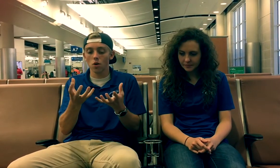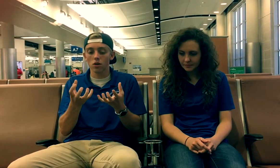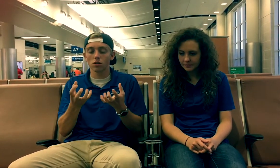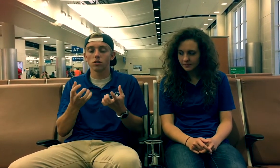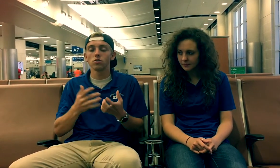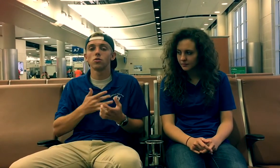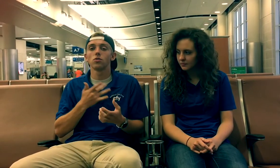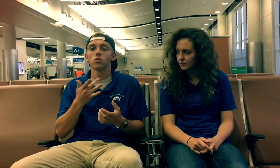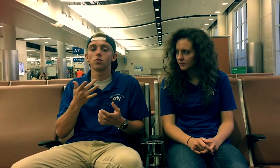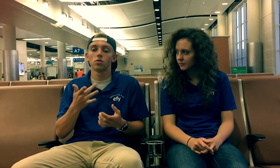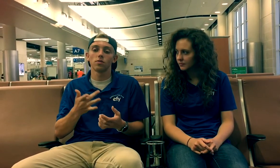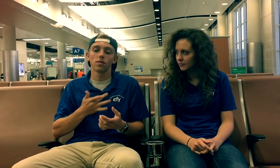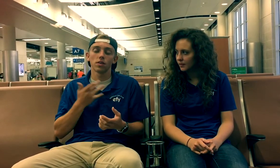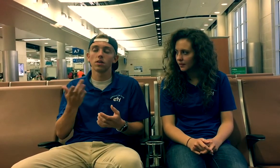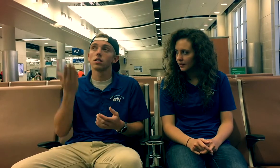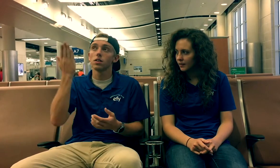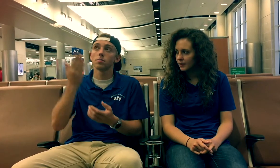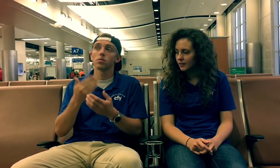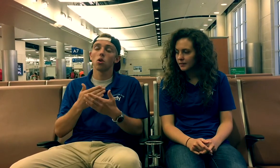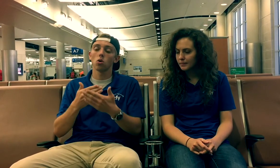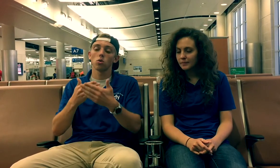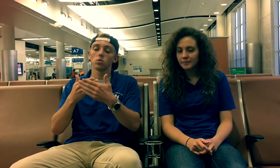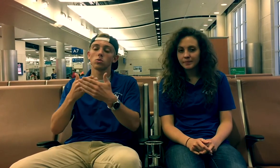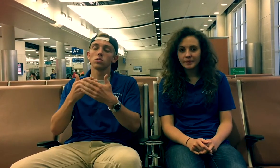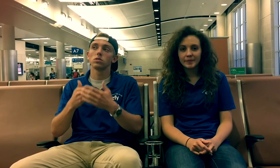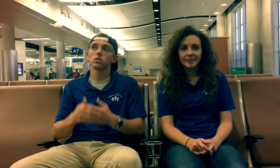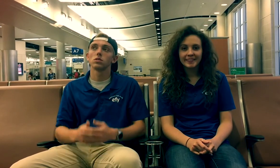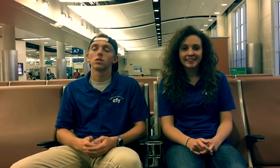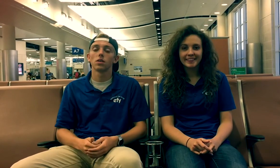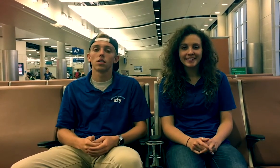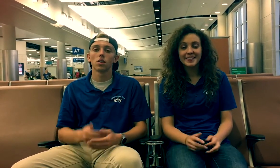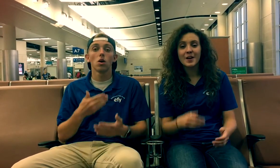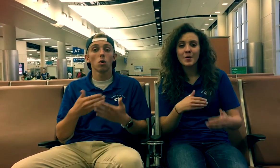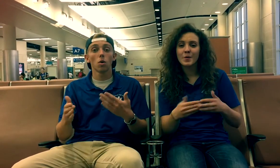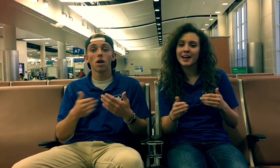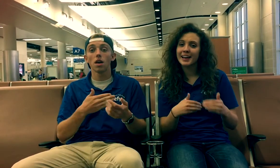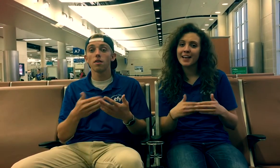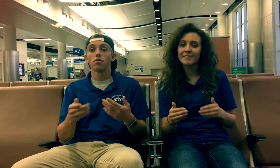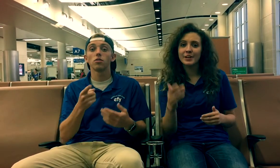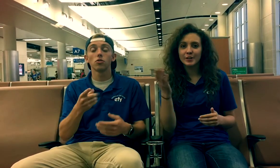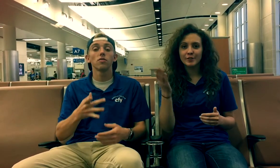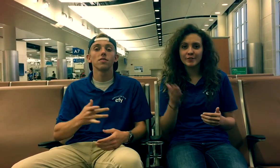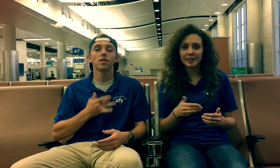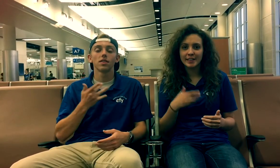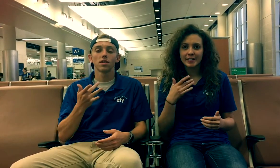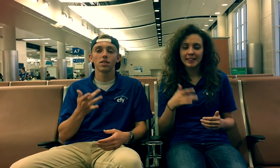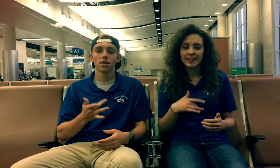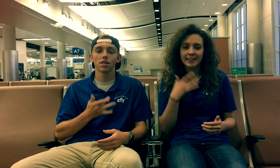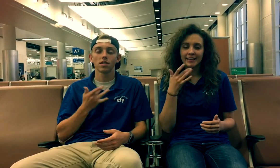want to feel him close Whatever you're feeling